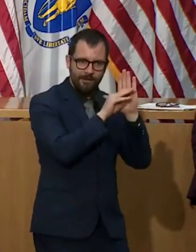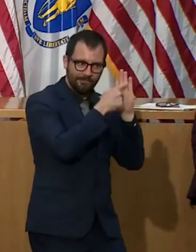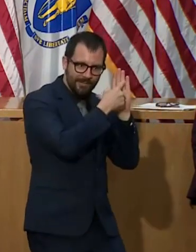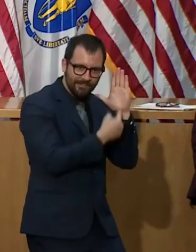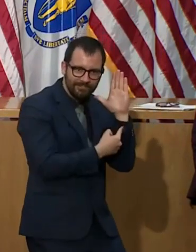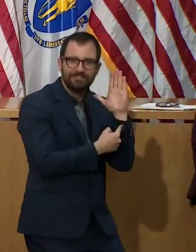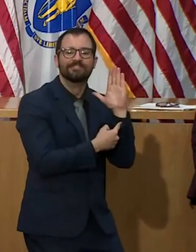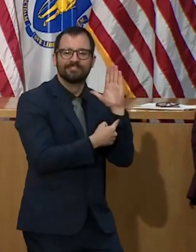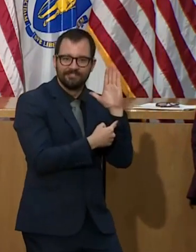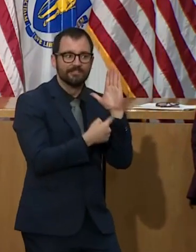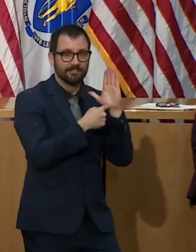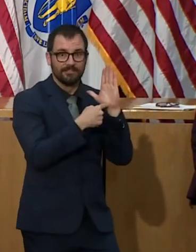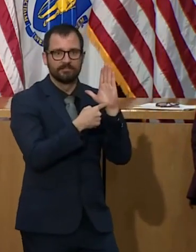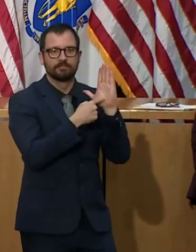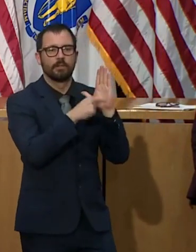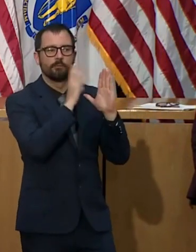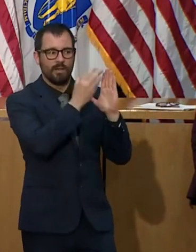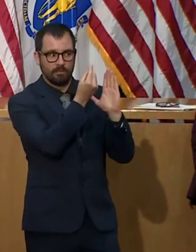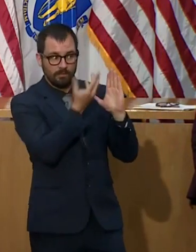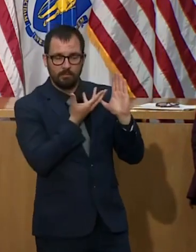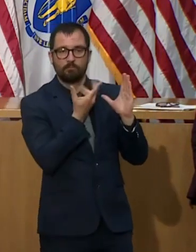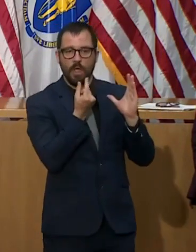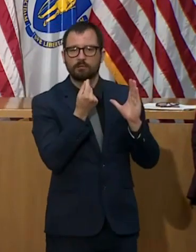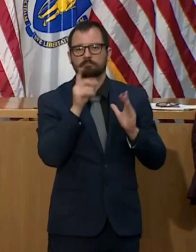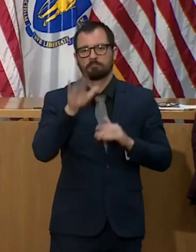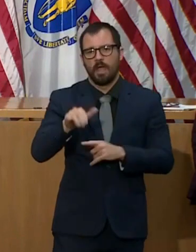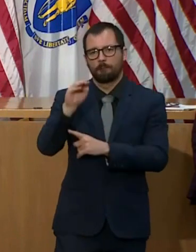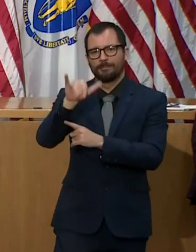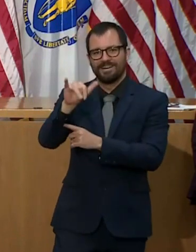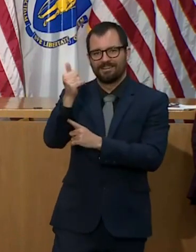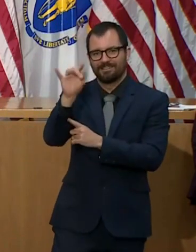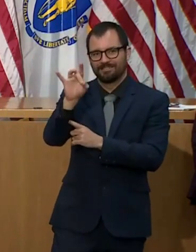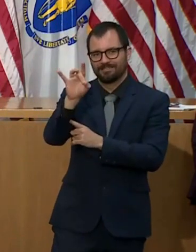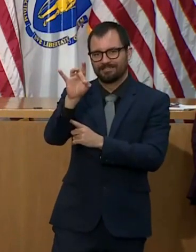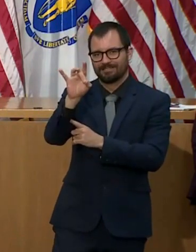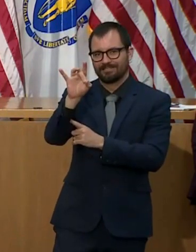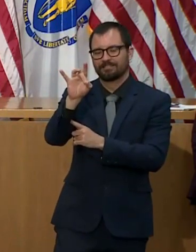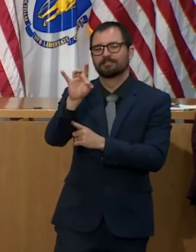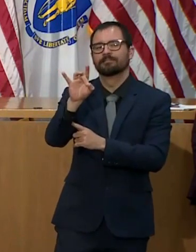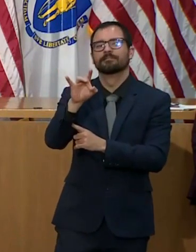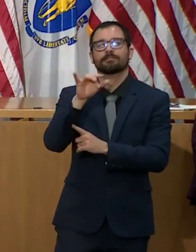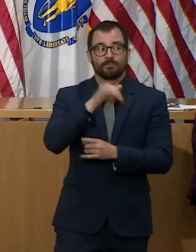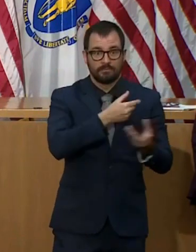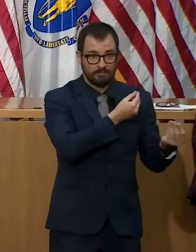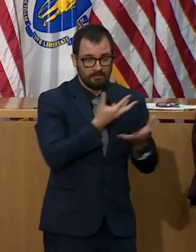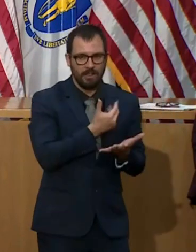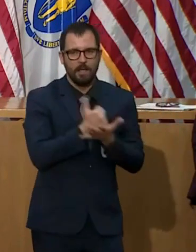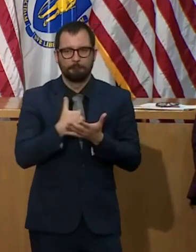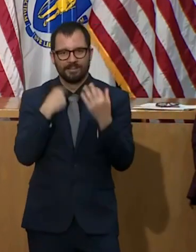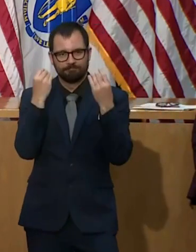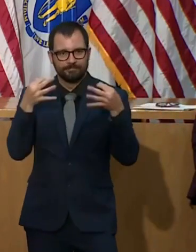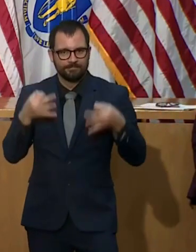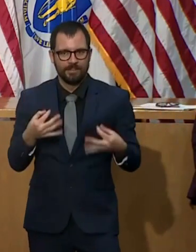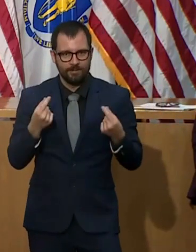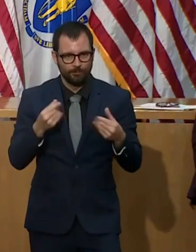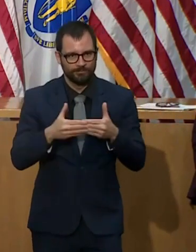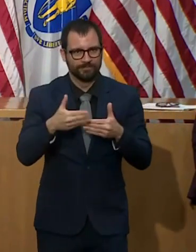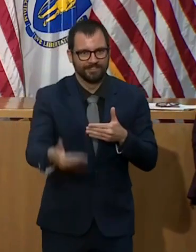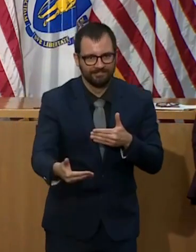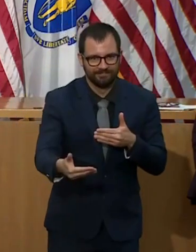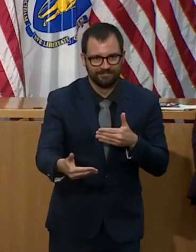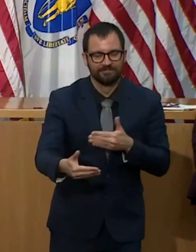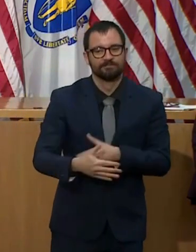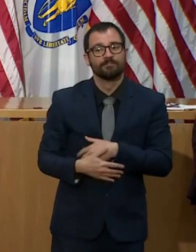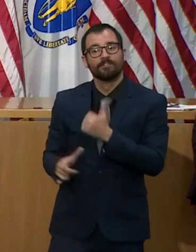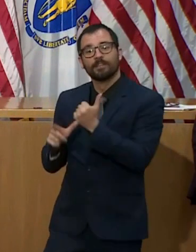advisory board will be led by Lieutenant Governor Karen Polito and Secretary of Housing and Economic Development, Mike Keneally. Along with a